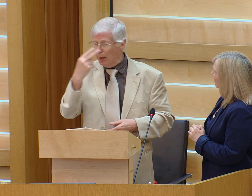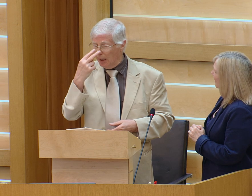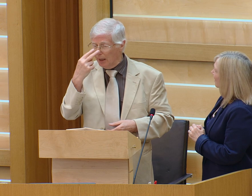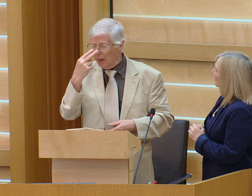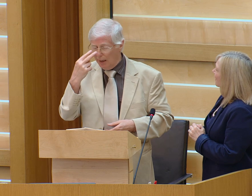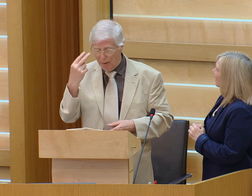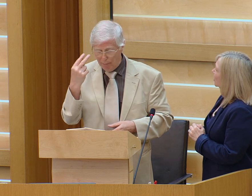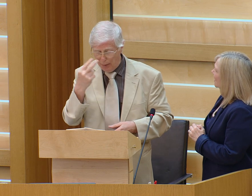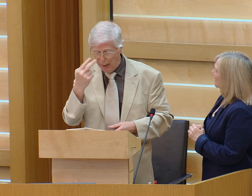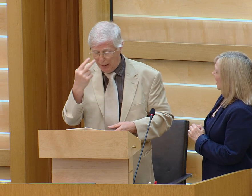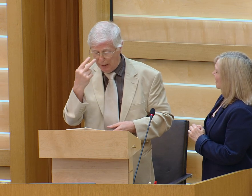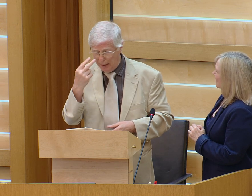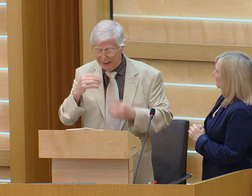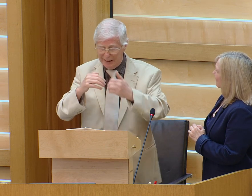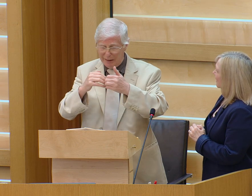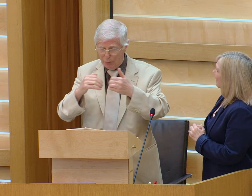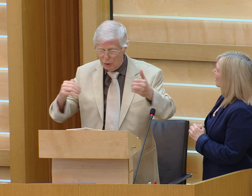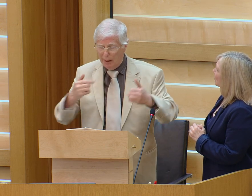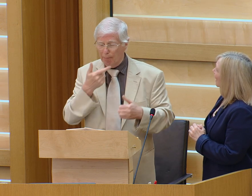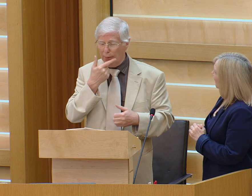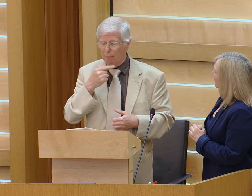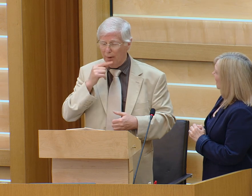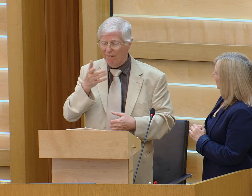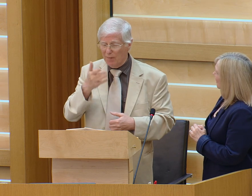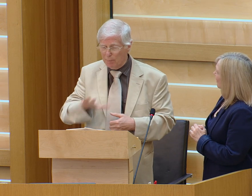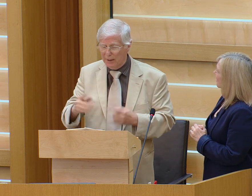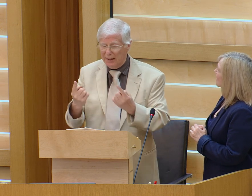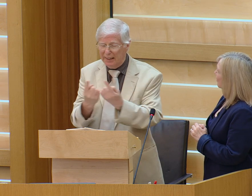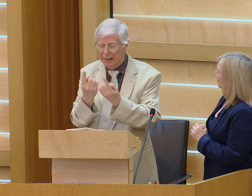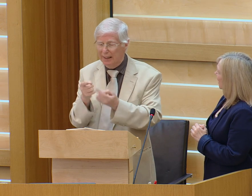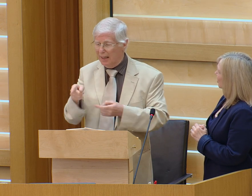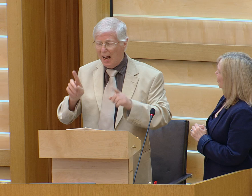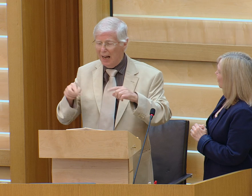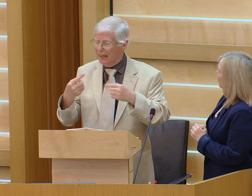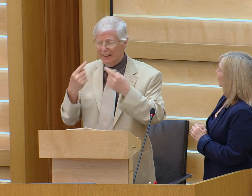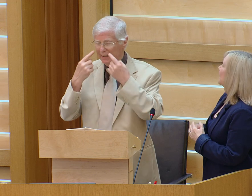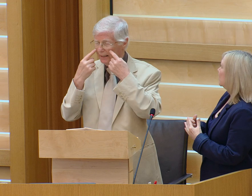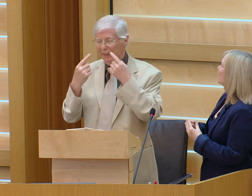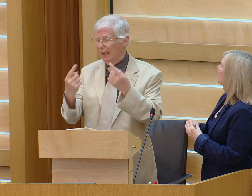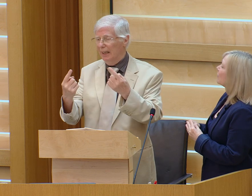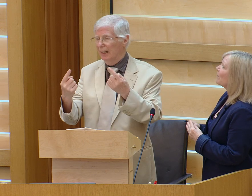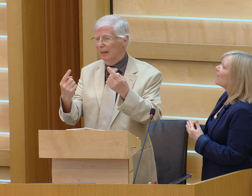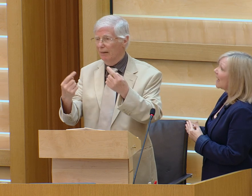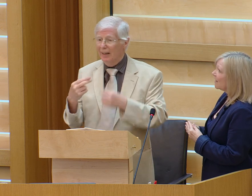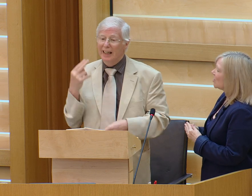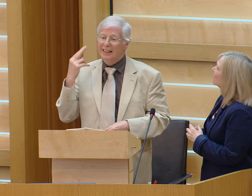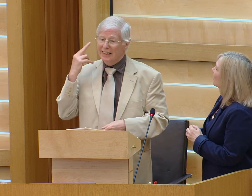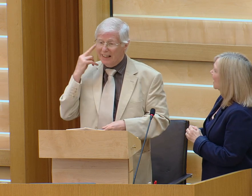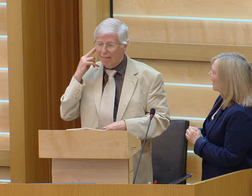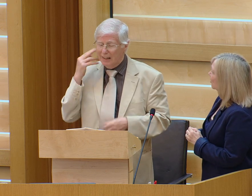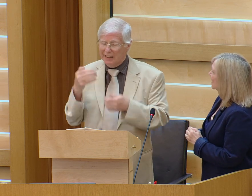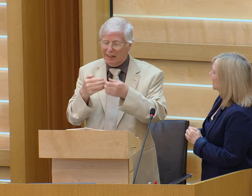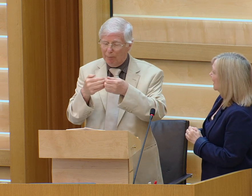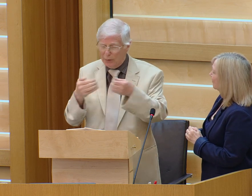and she said blindness separates people from things